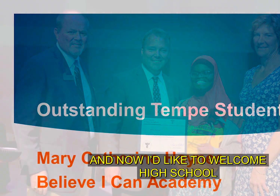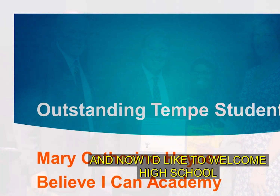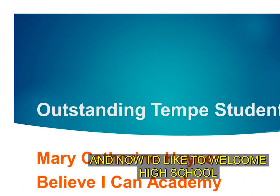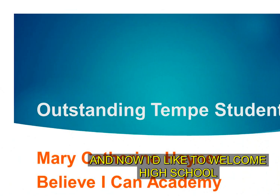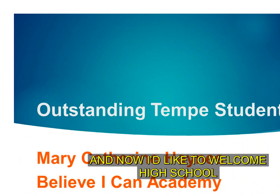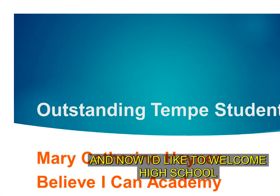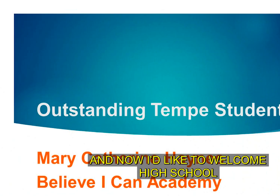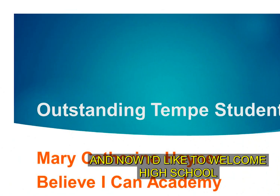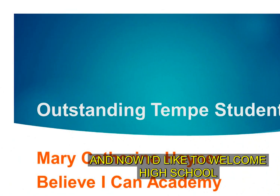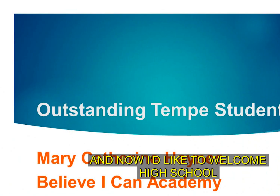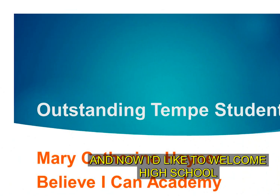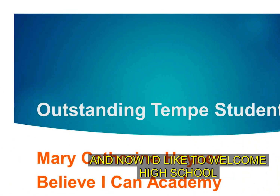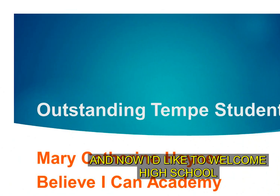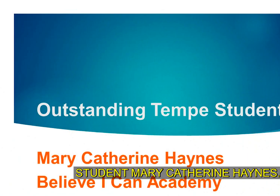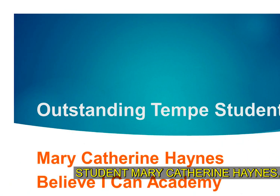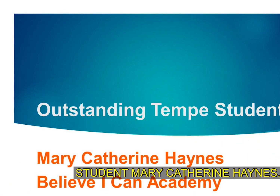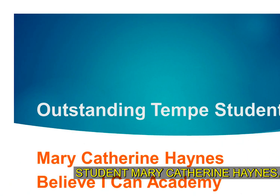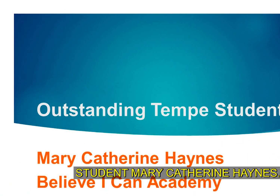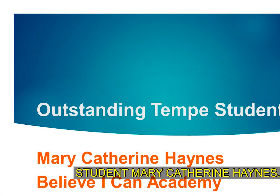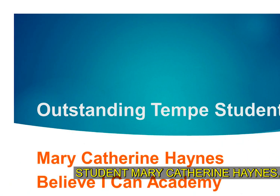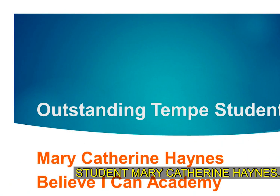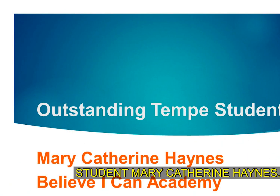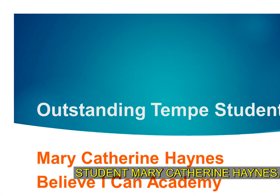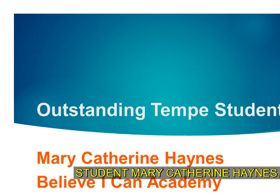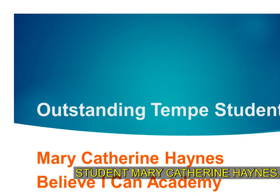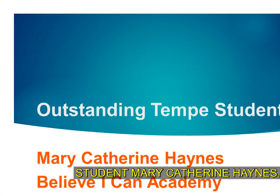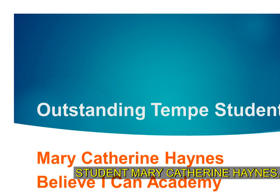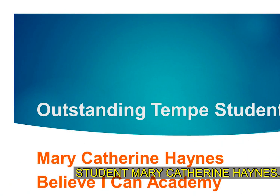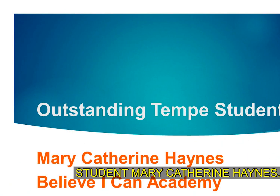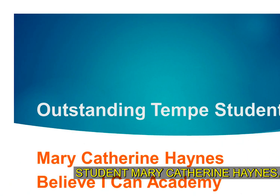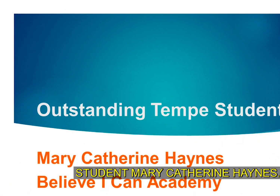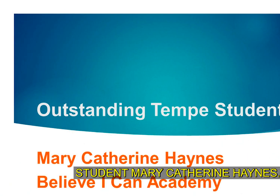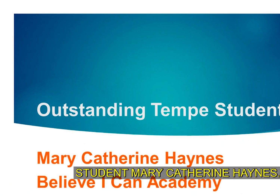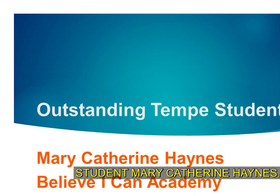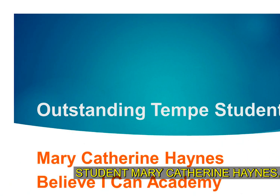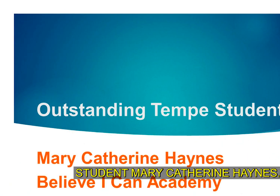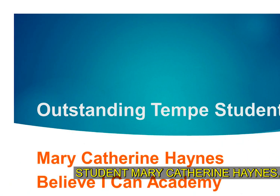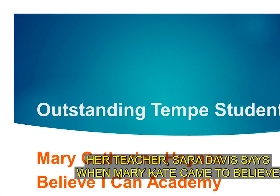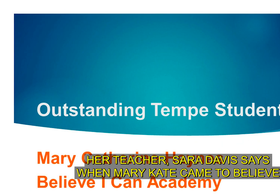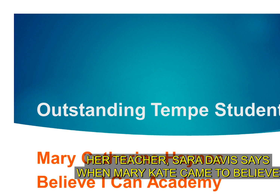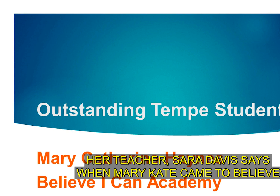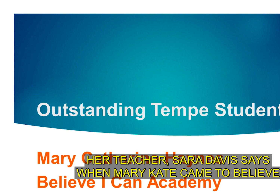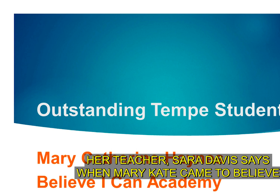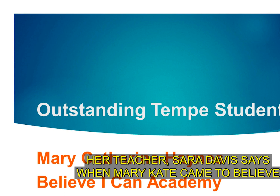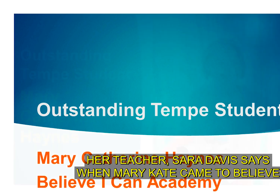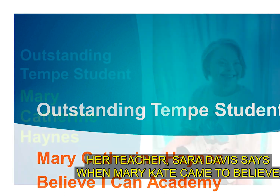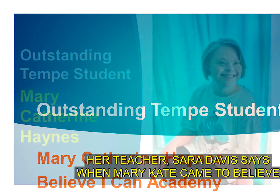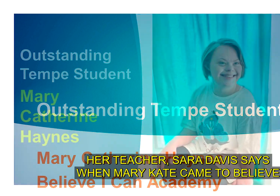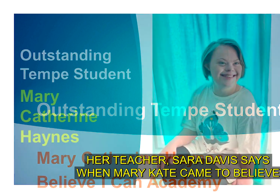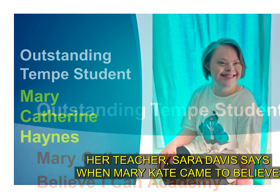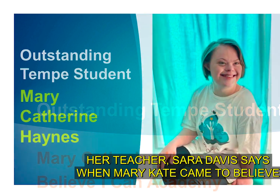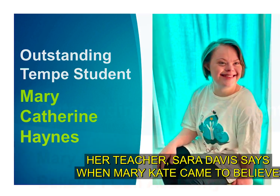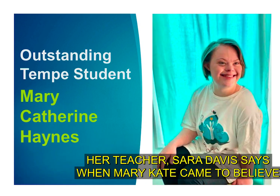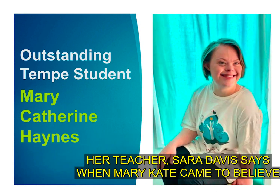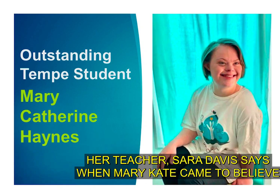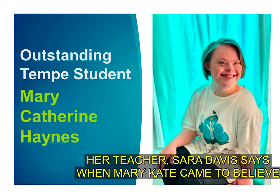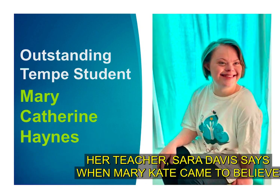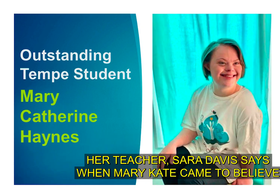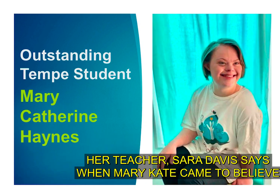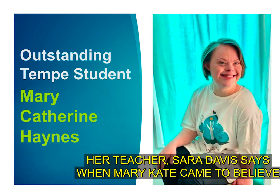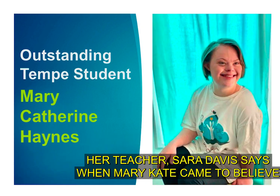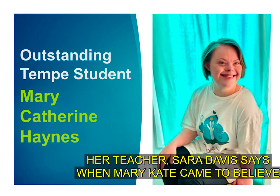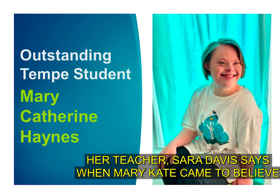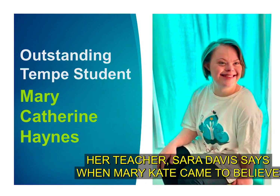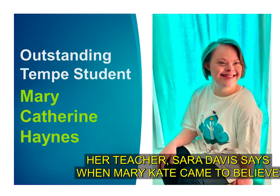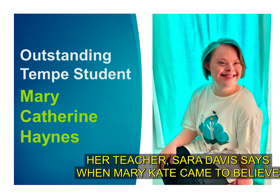and now i'd like to welcome high school student mary katherine haynes her teacher sarah davis says when mary